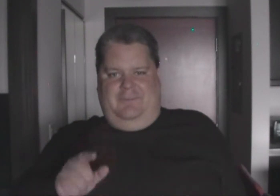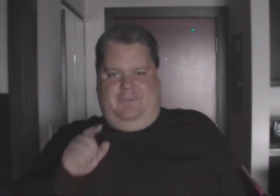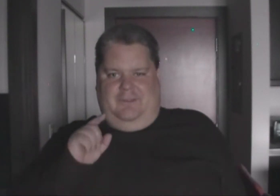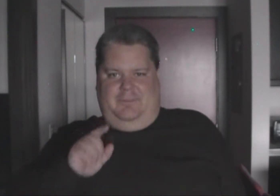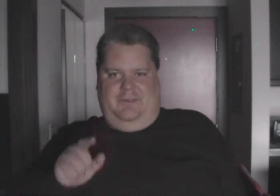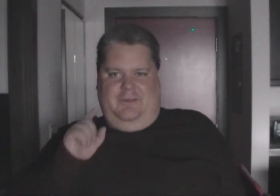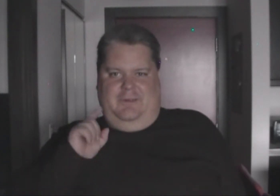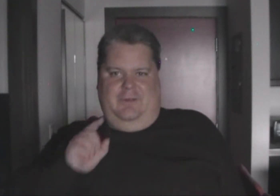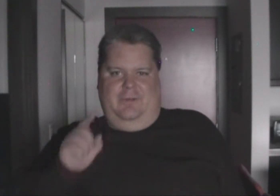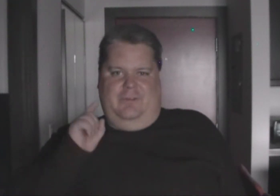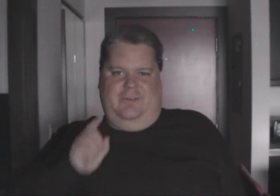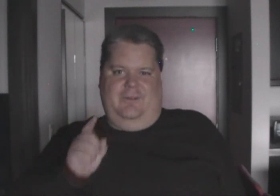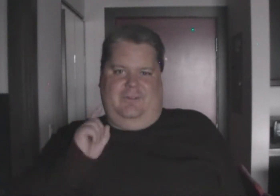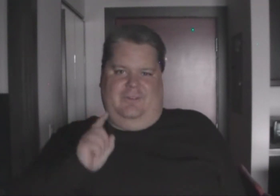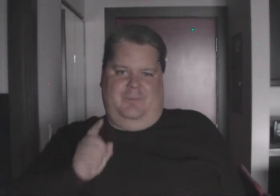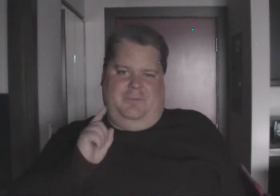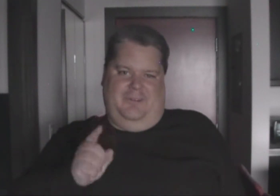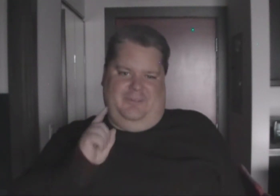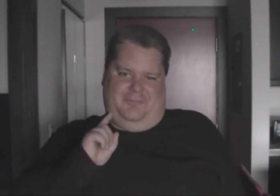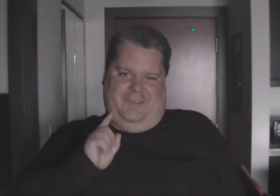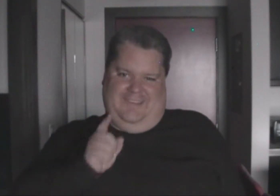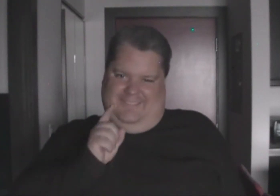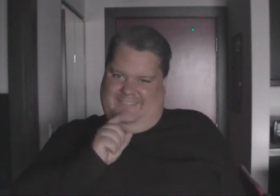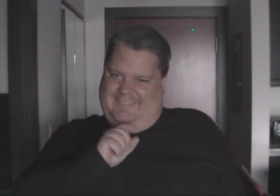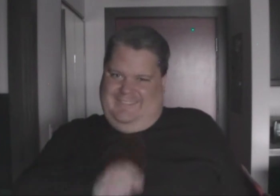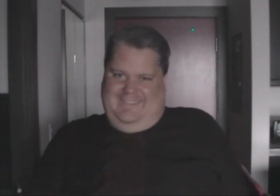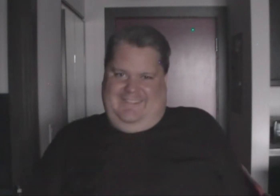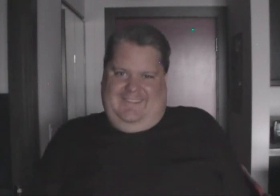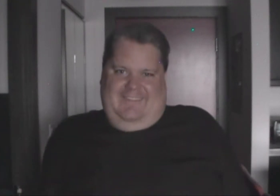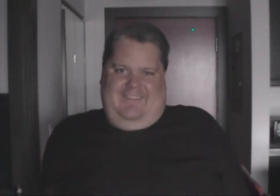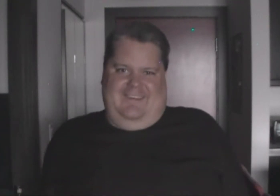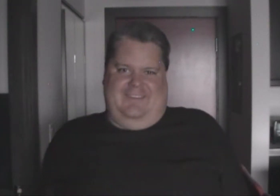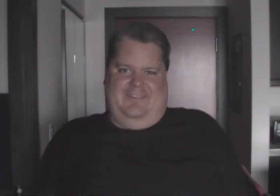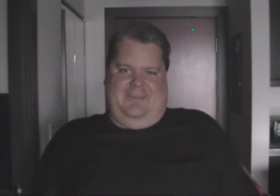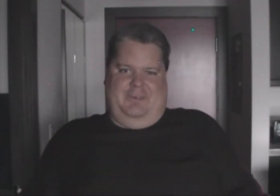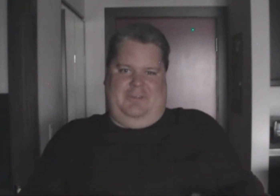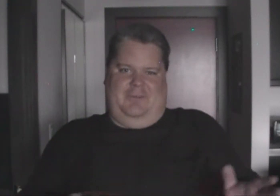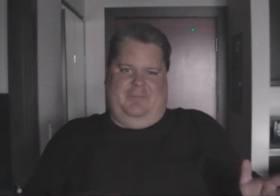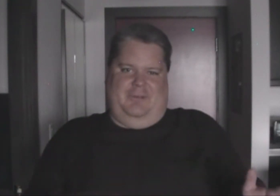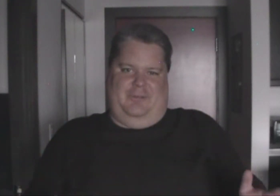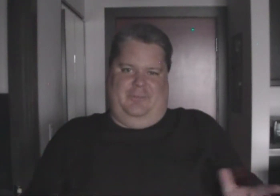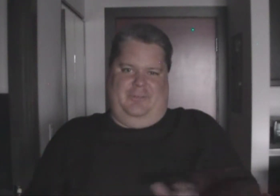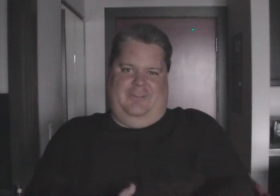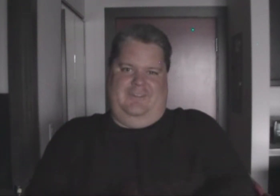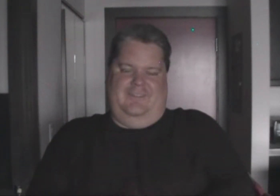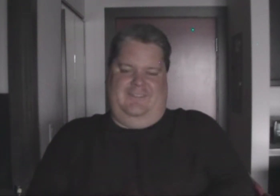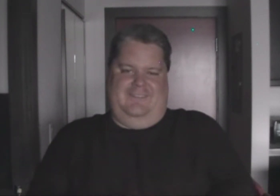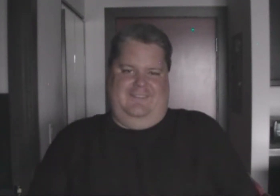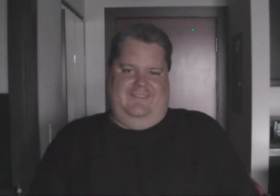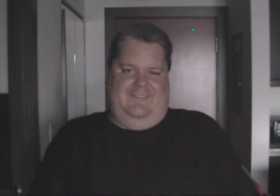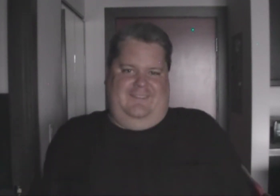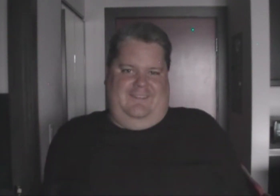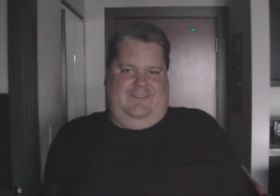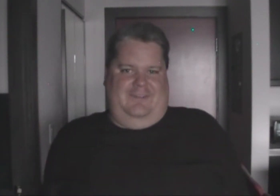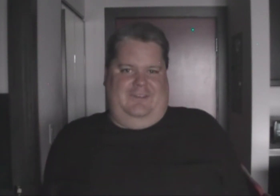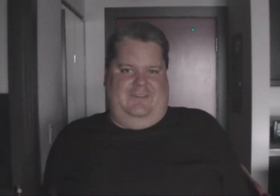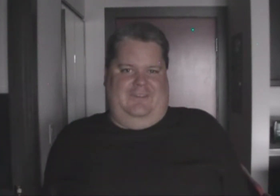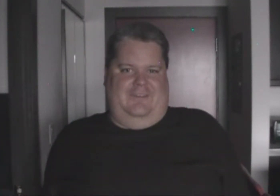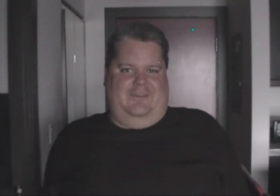must be a huge, huge Super Mario fan, and, you guys, everything's based around mushrooms, and you always think, oh, it's